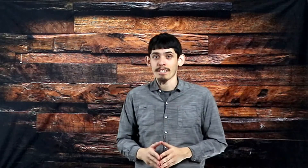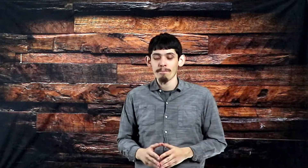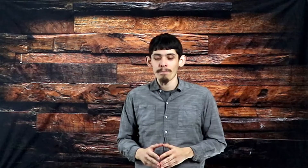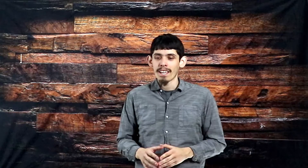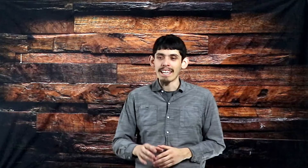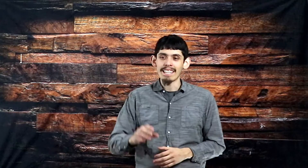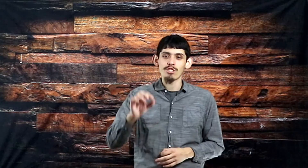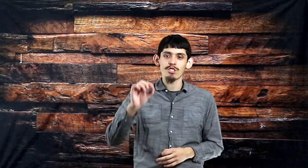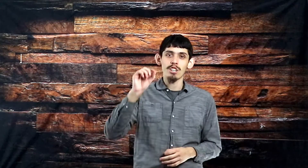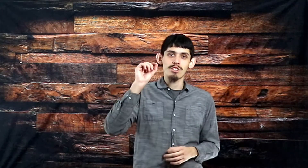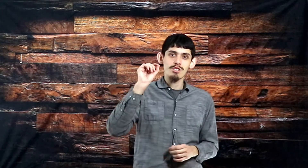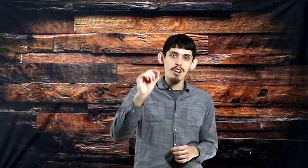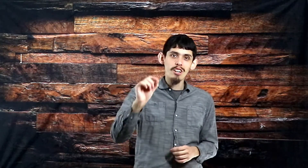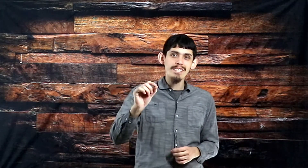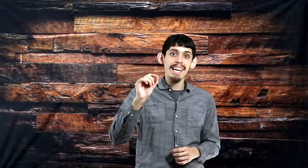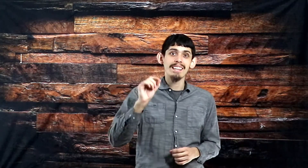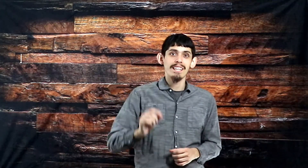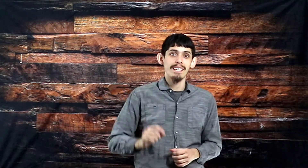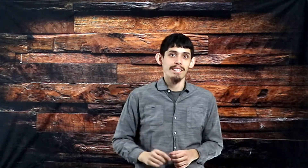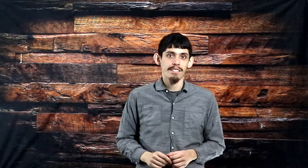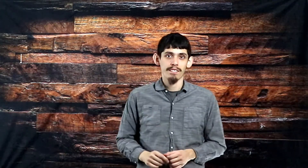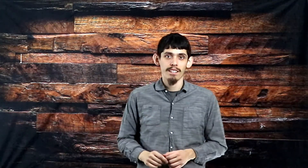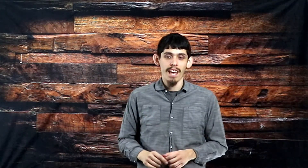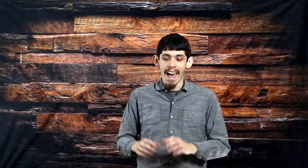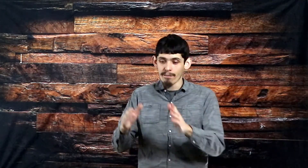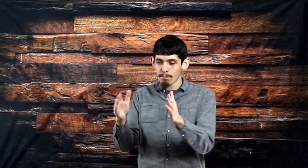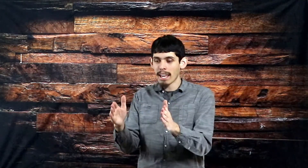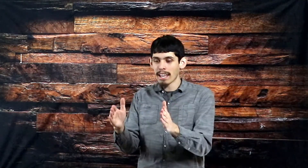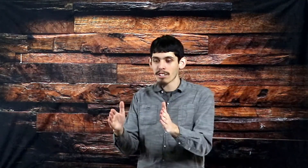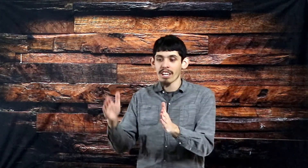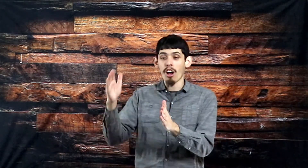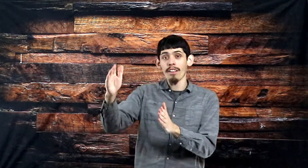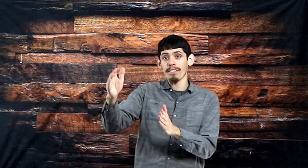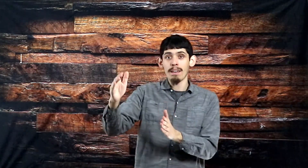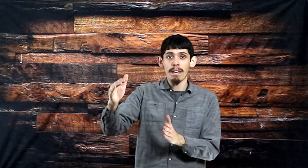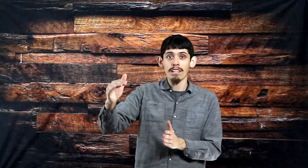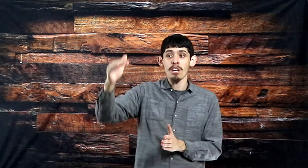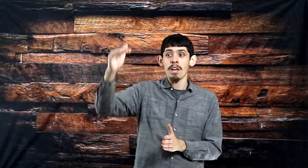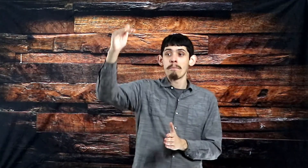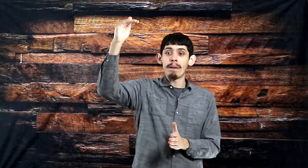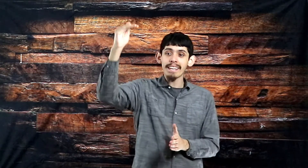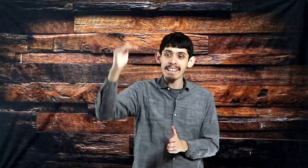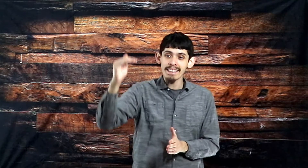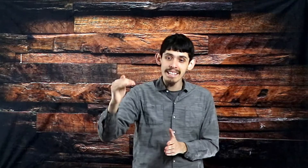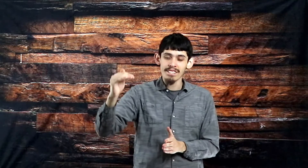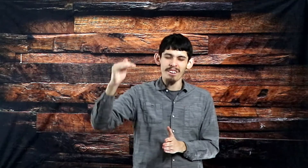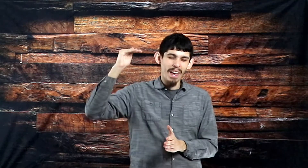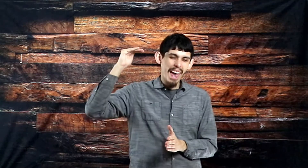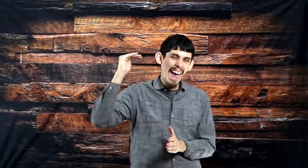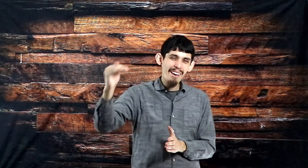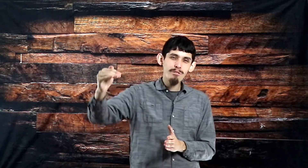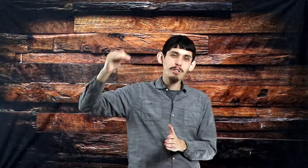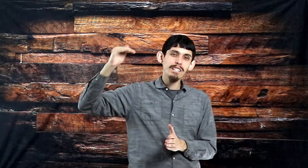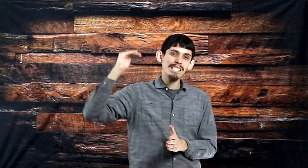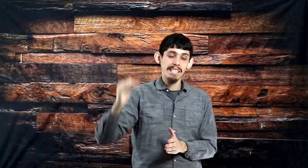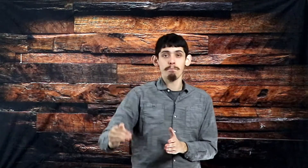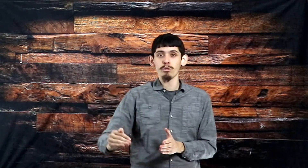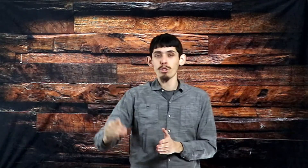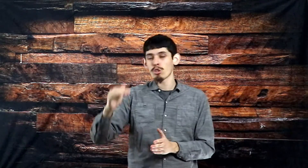is to start a list. Have a page, and on that page, make a list of every symbol you could